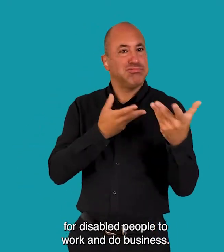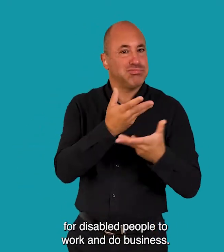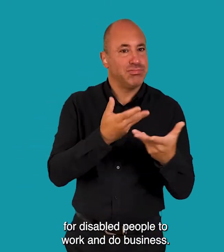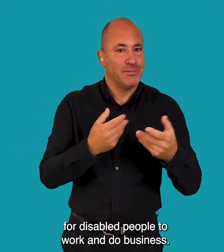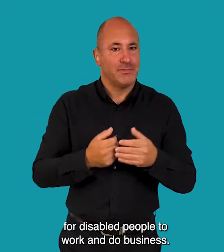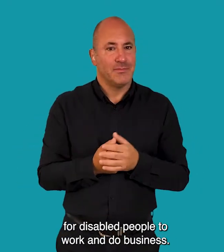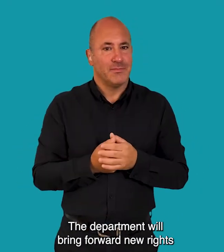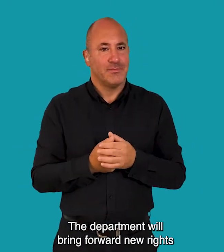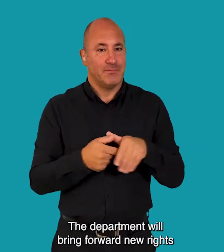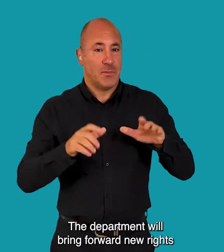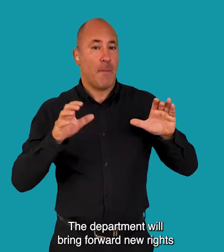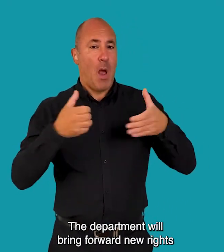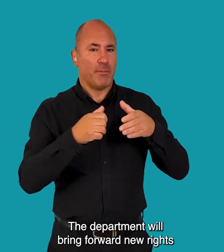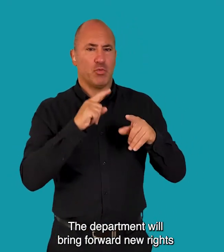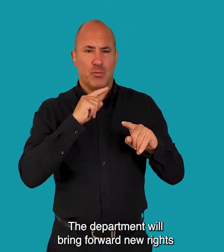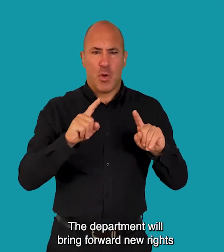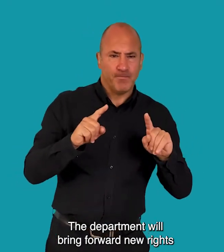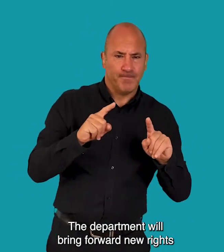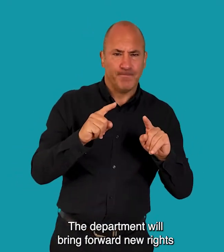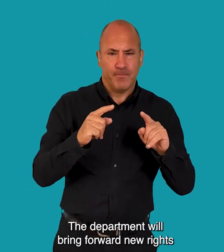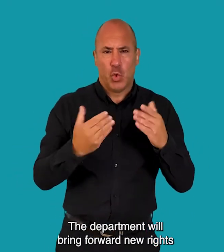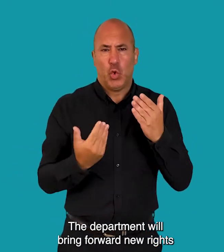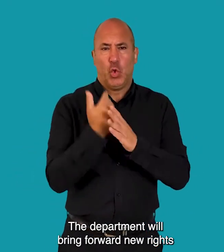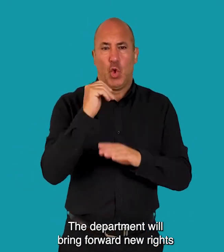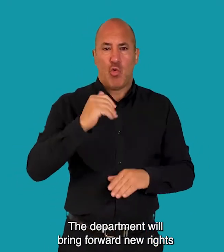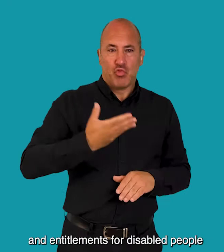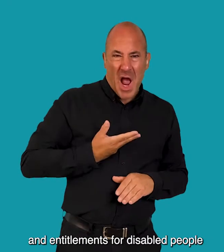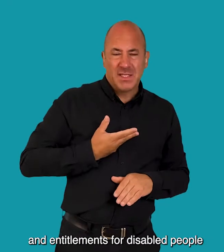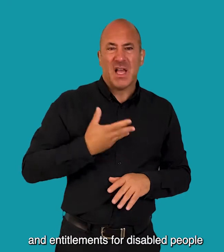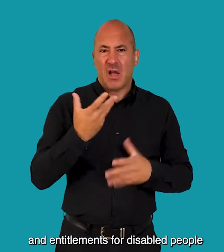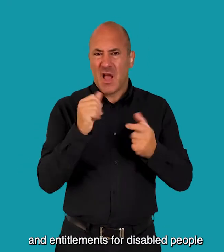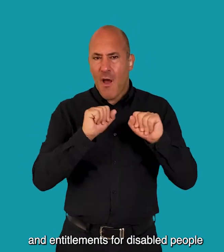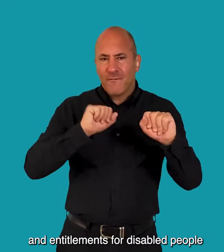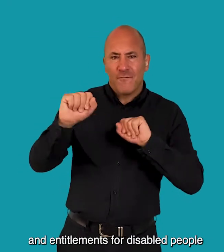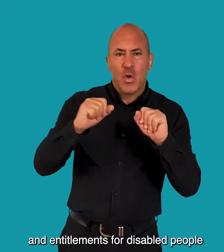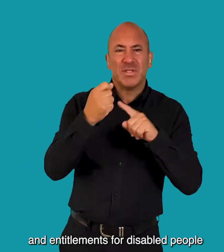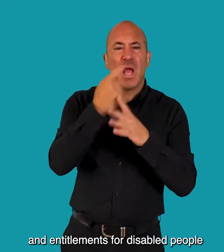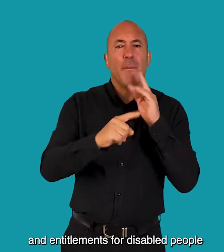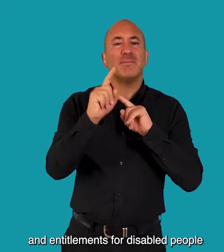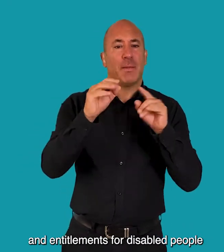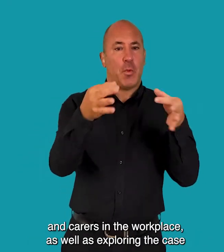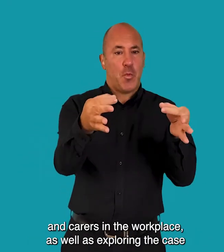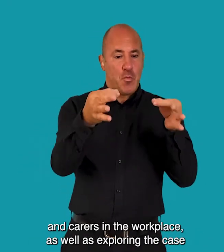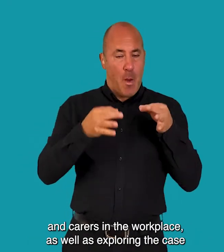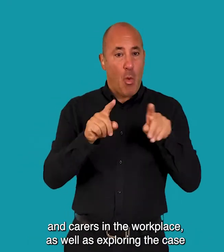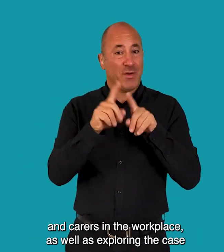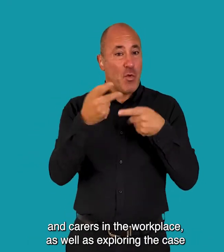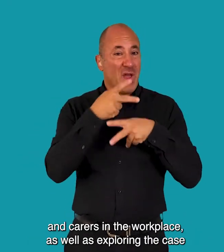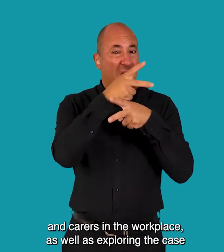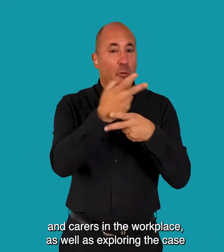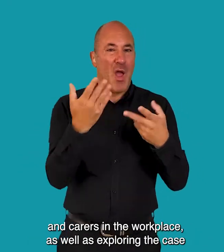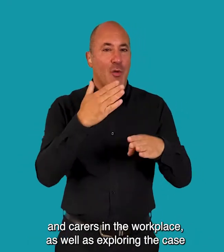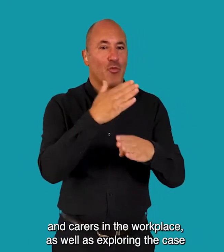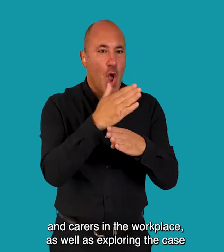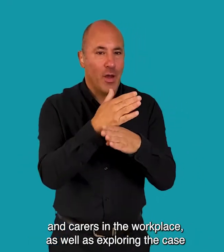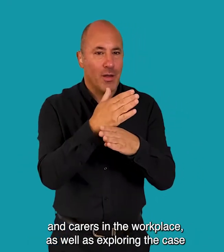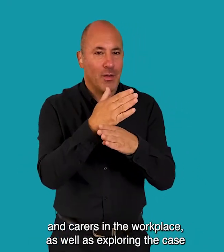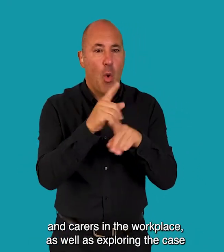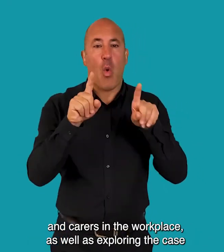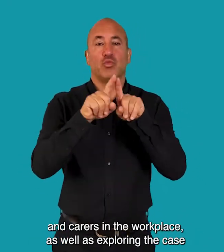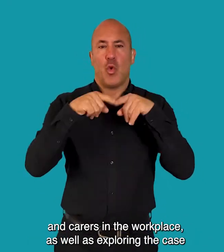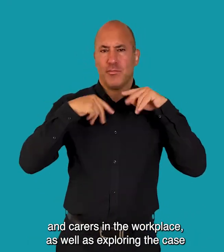business The department will bring forward new rights and entitlements for disabled people And carers in the workplace